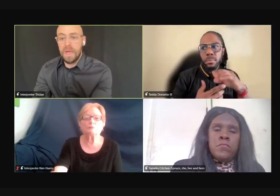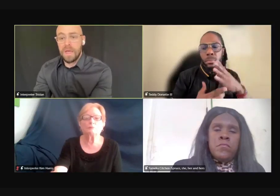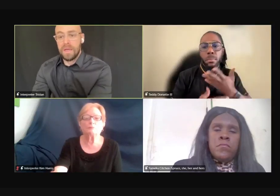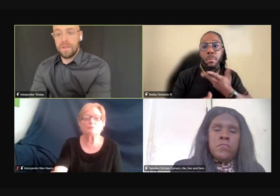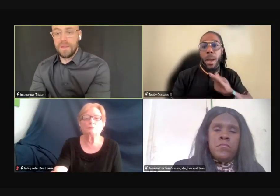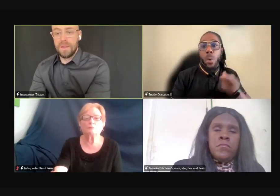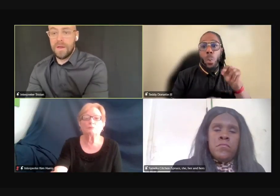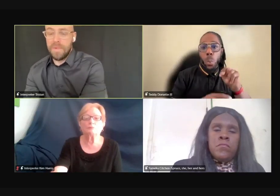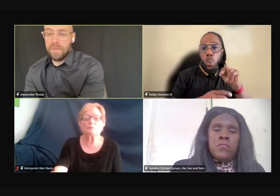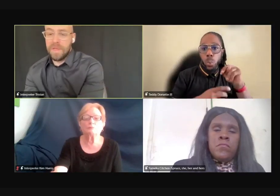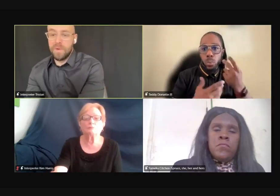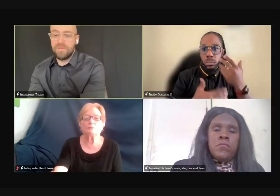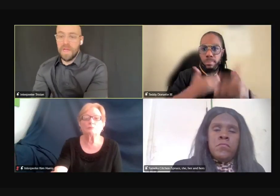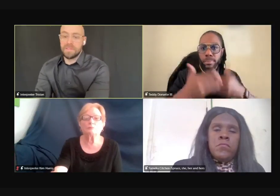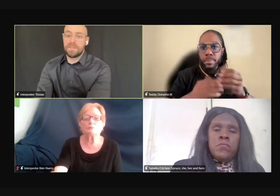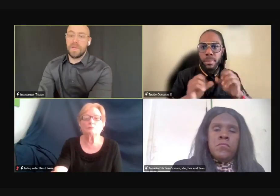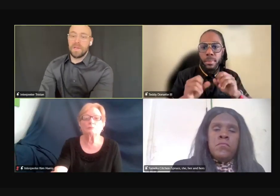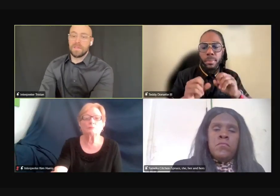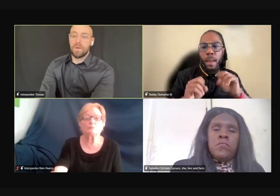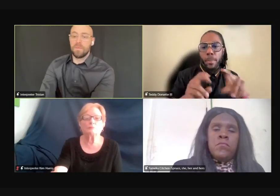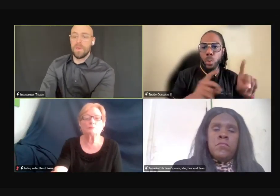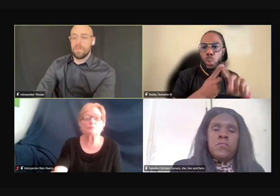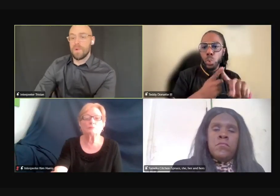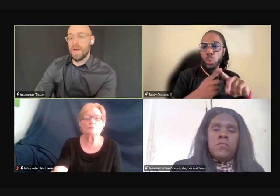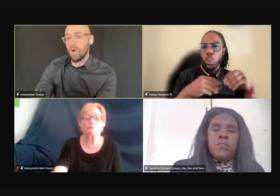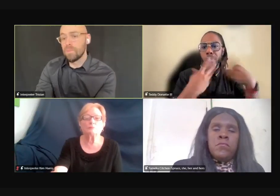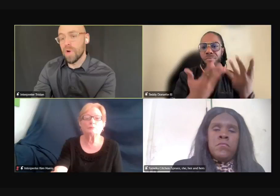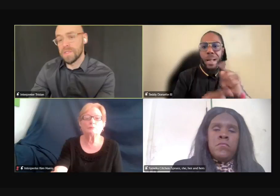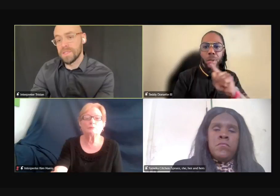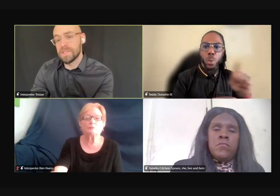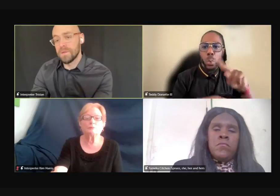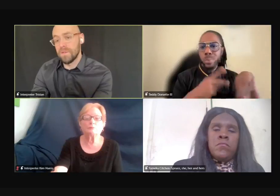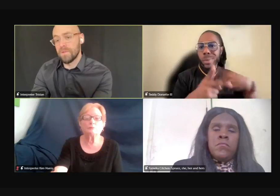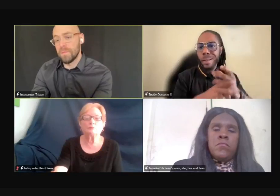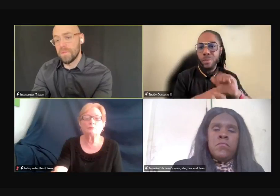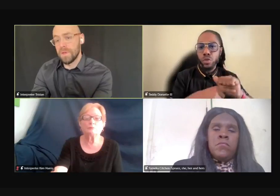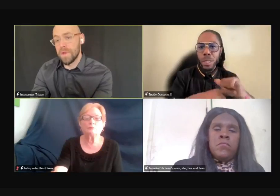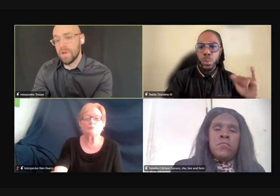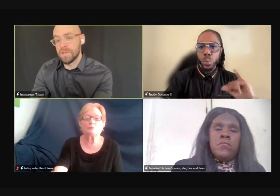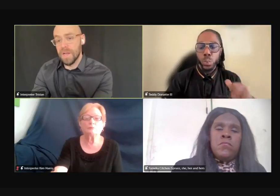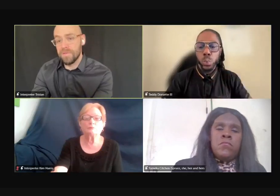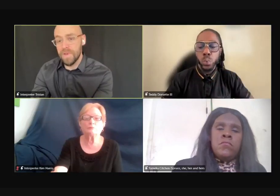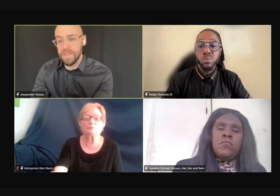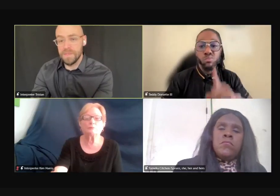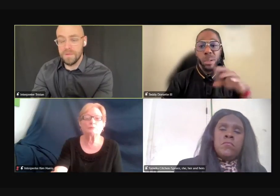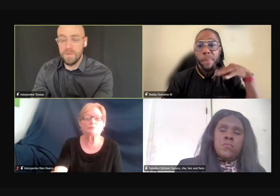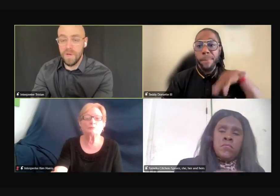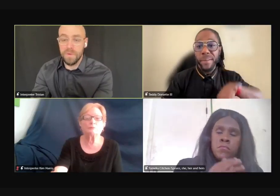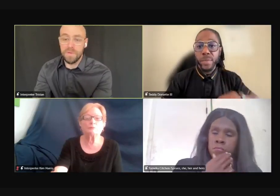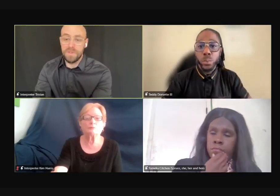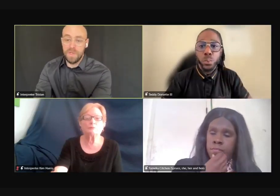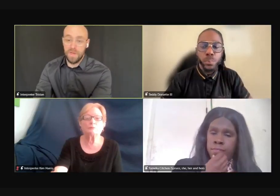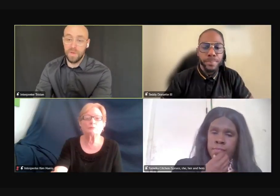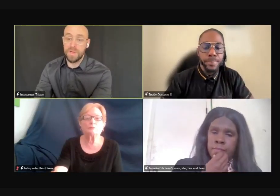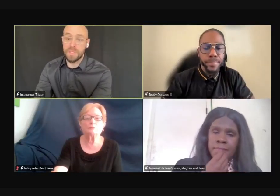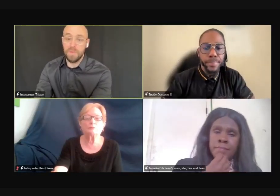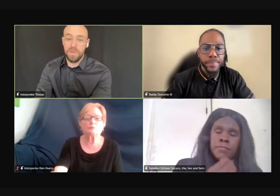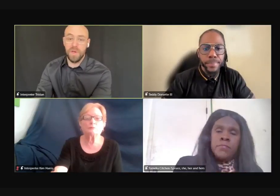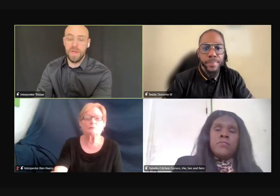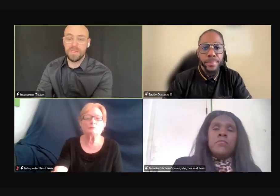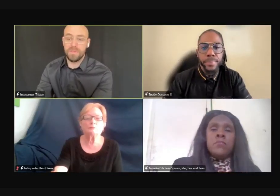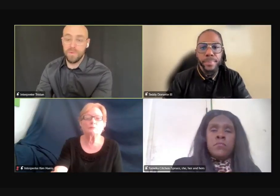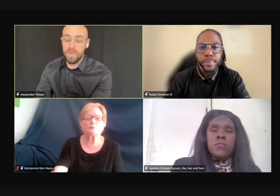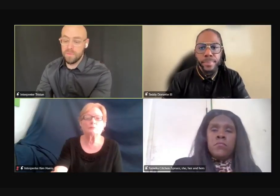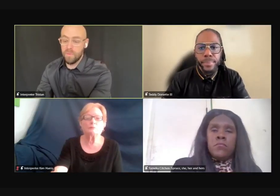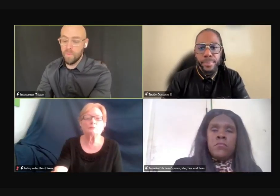that maybe they would face. And some in my own process and some barriers that I faced, you know, included